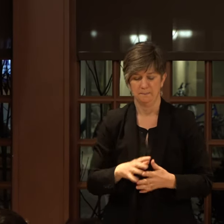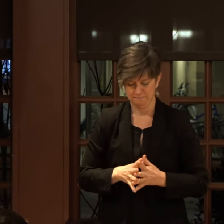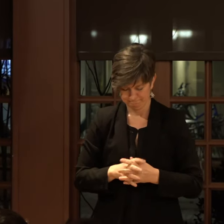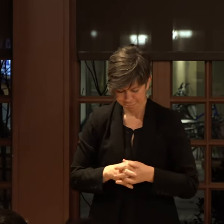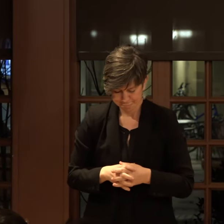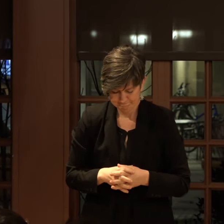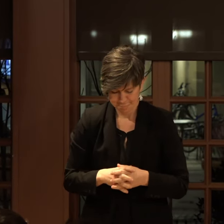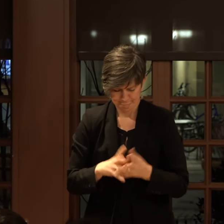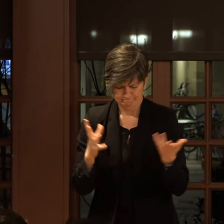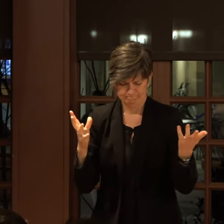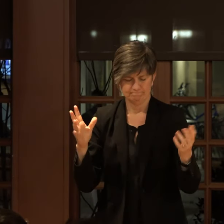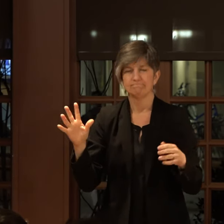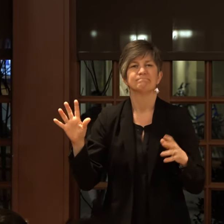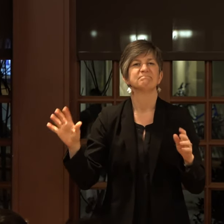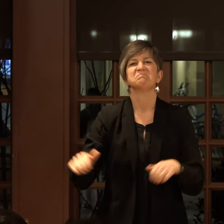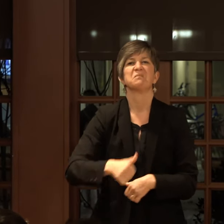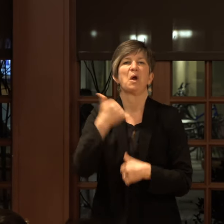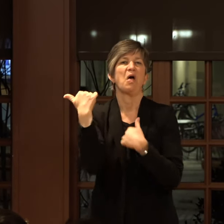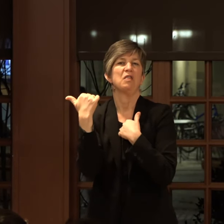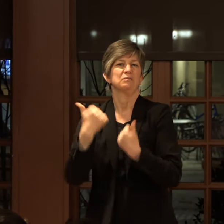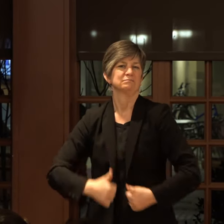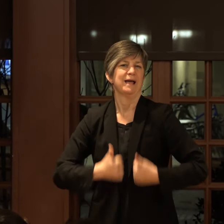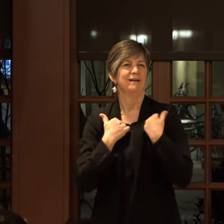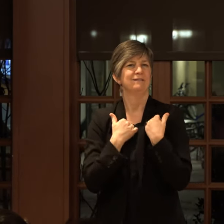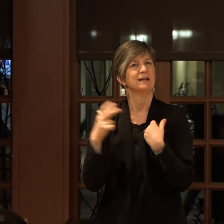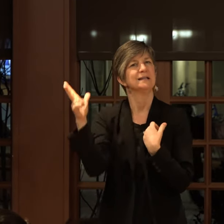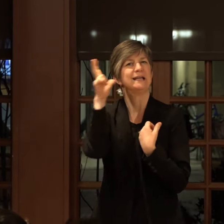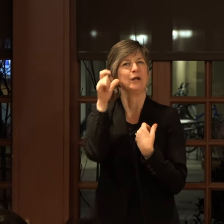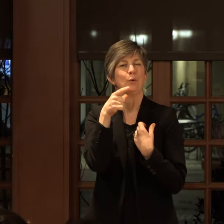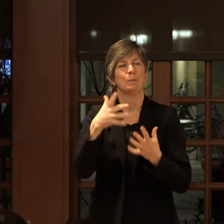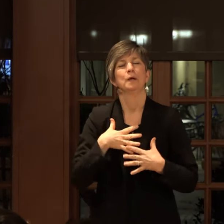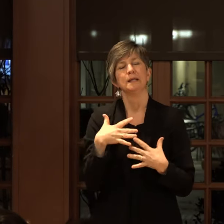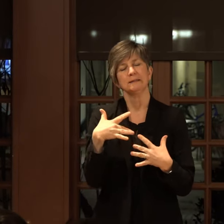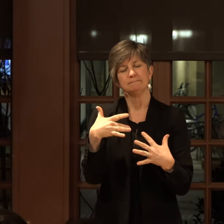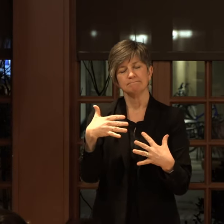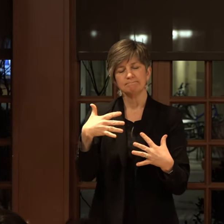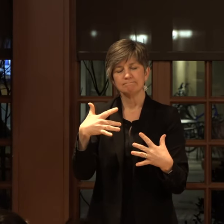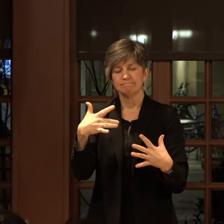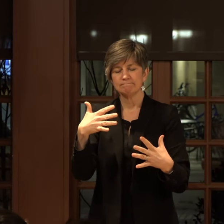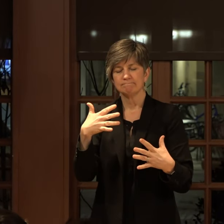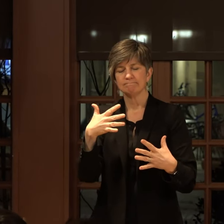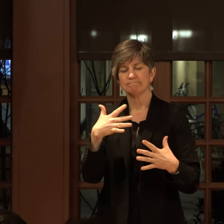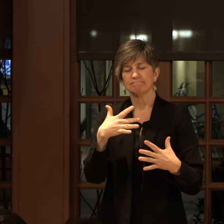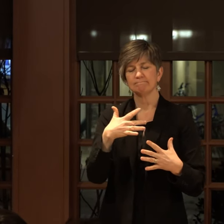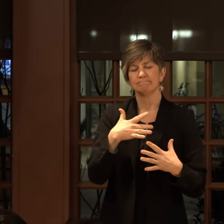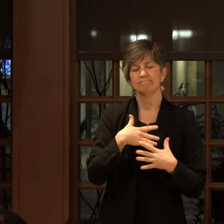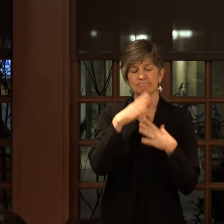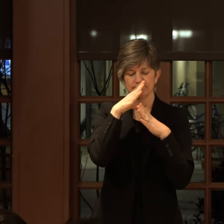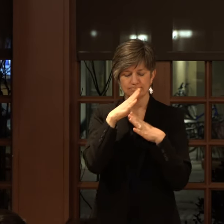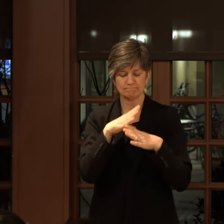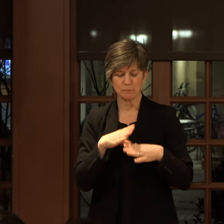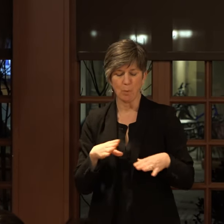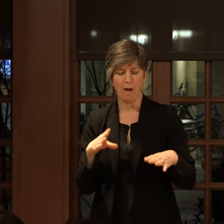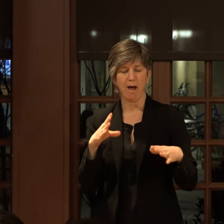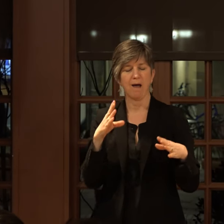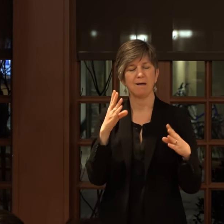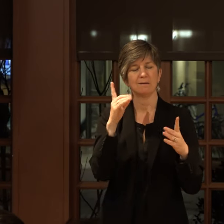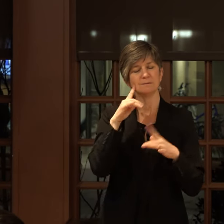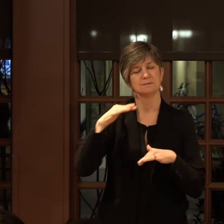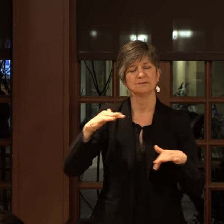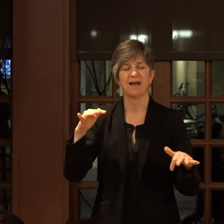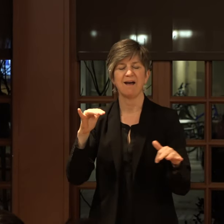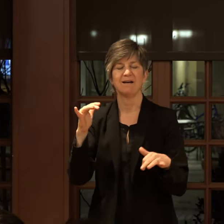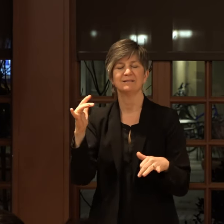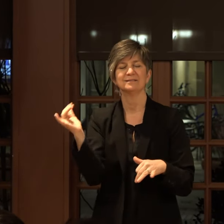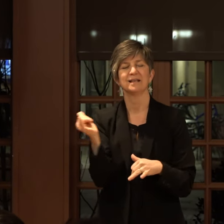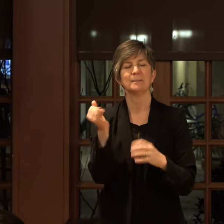In some other life, I can hear you breathing. A pale sound like running fingers through tangled hay.